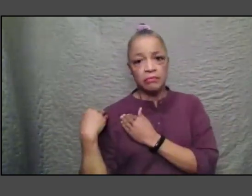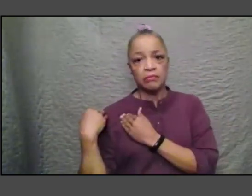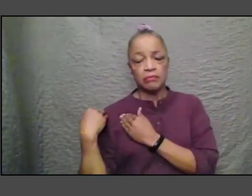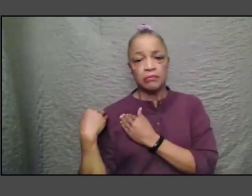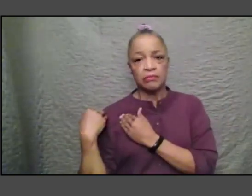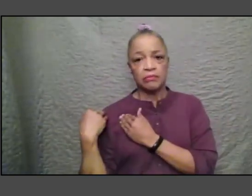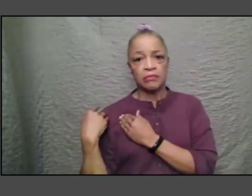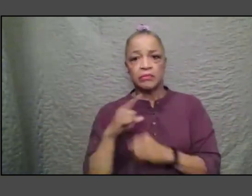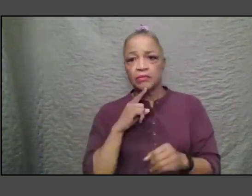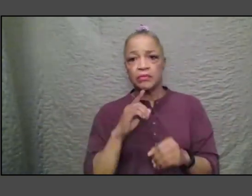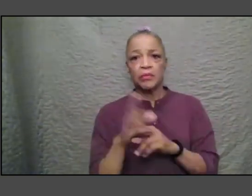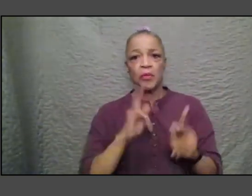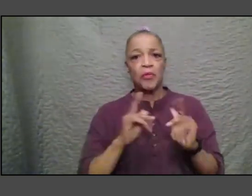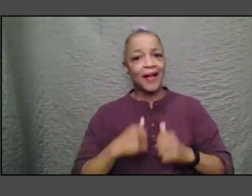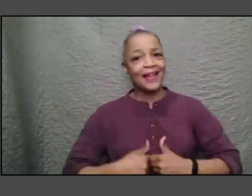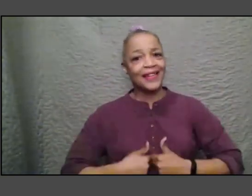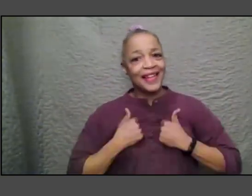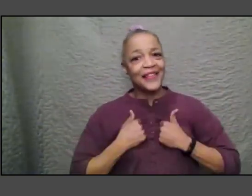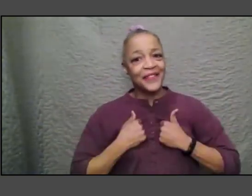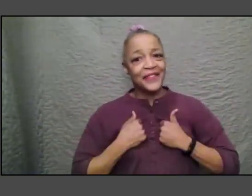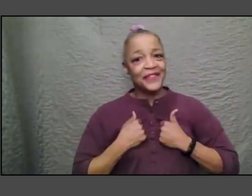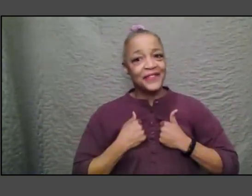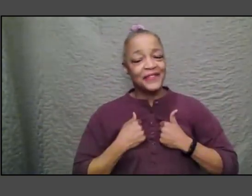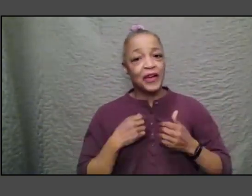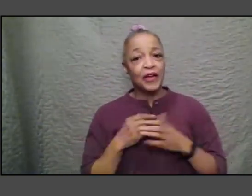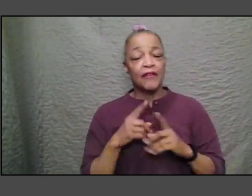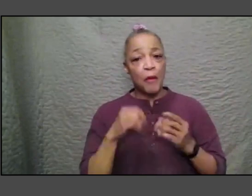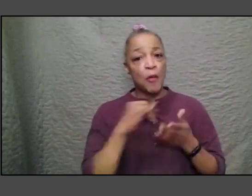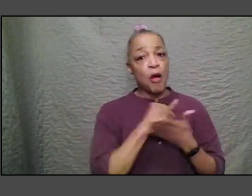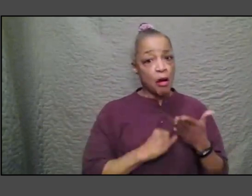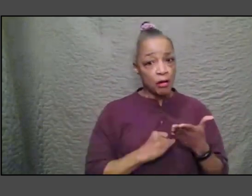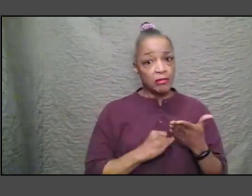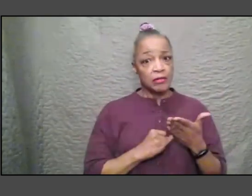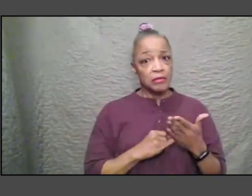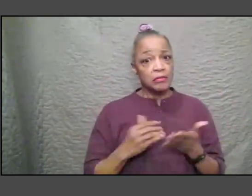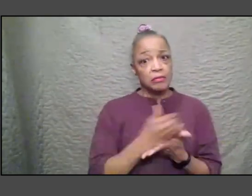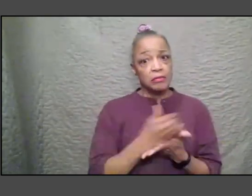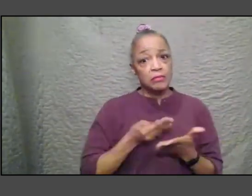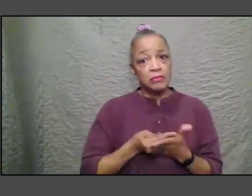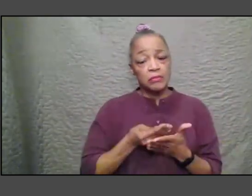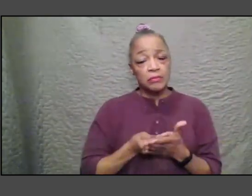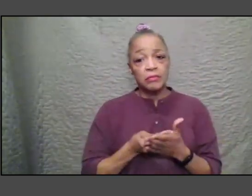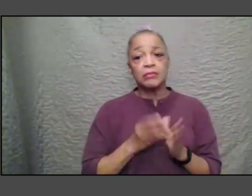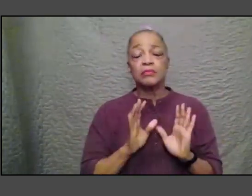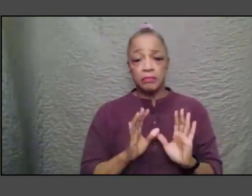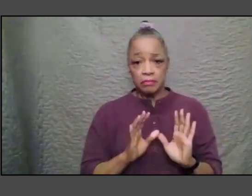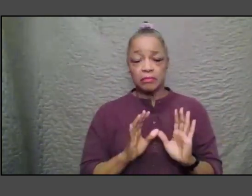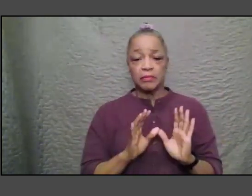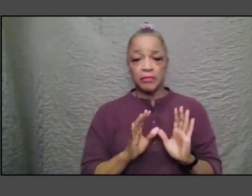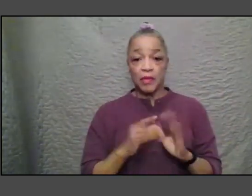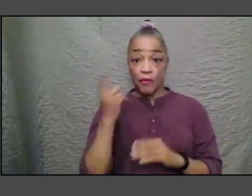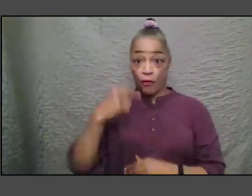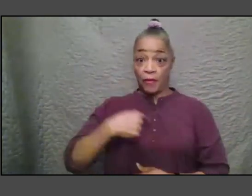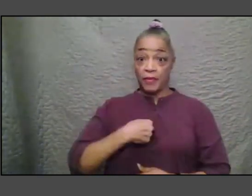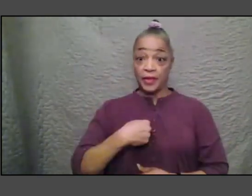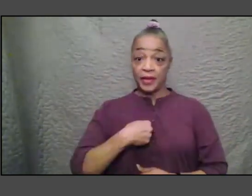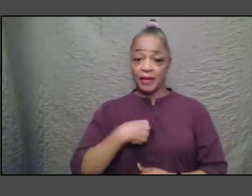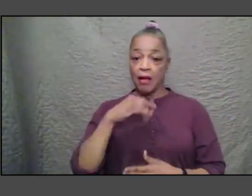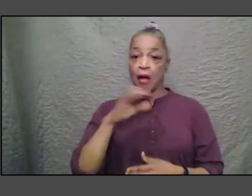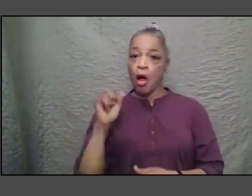on their art and off their art right um and i think that for me art it's really you know